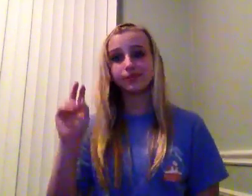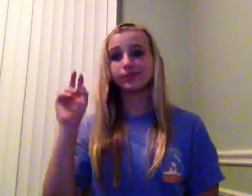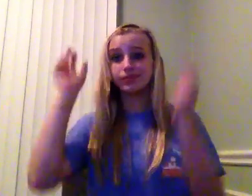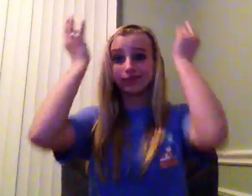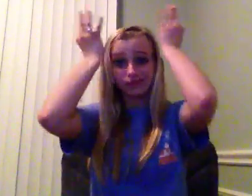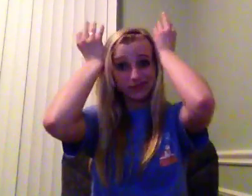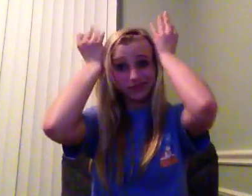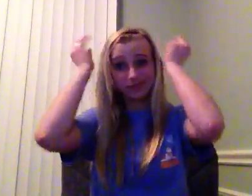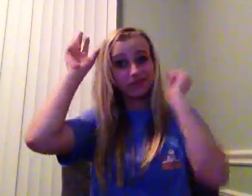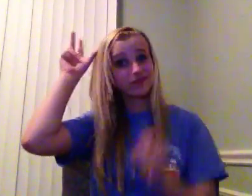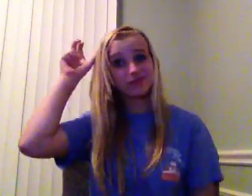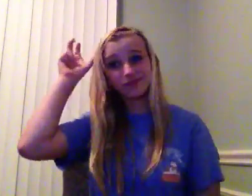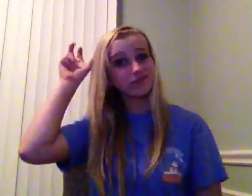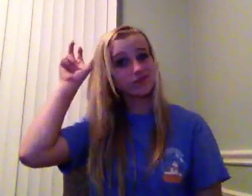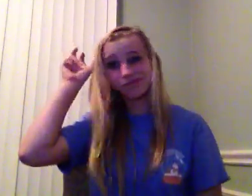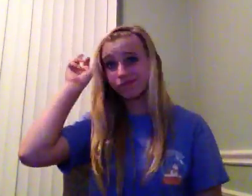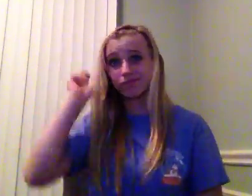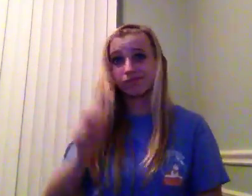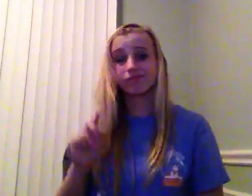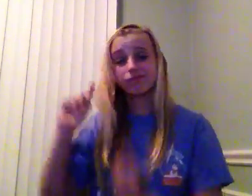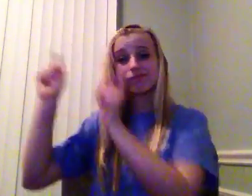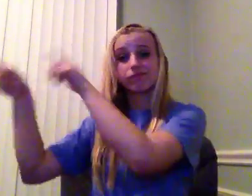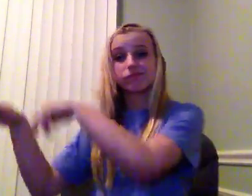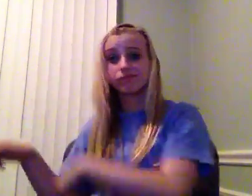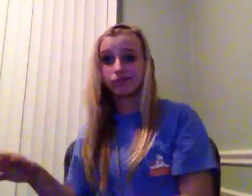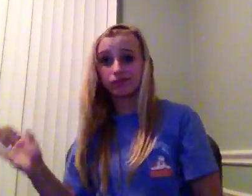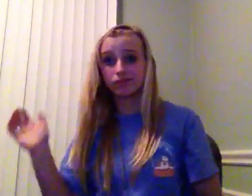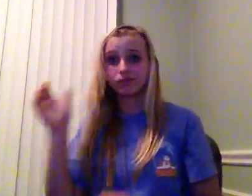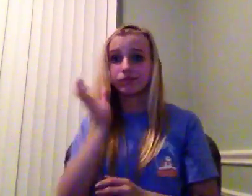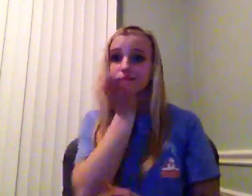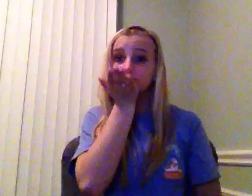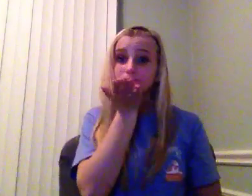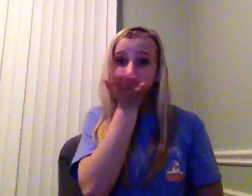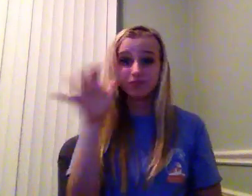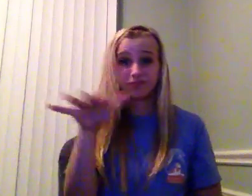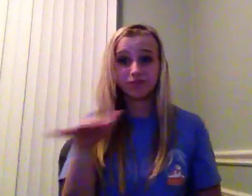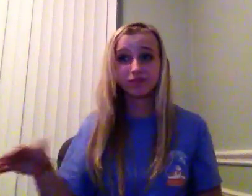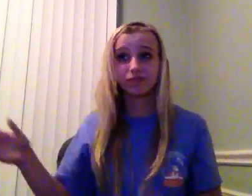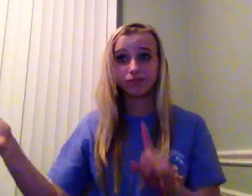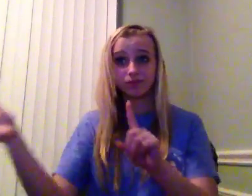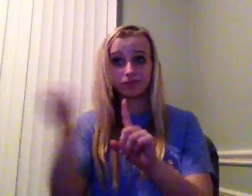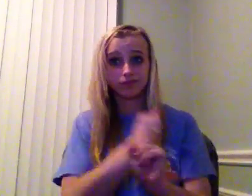Fufu didn't listen. She went back to the field to capture more mice.